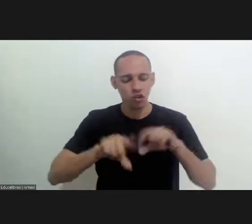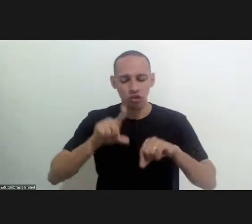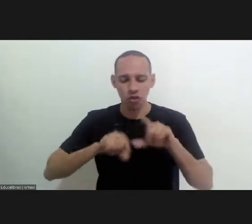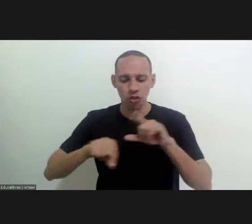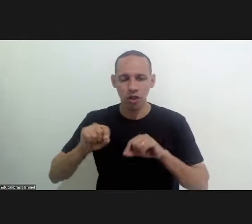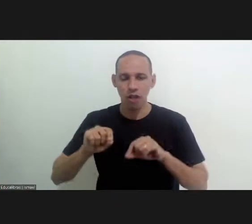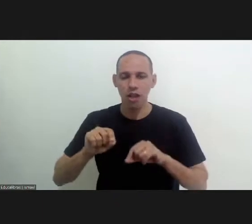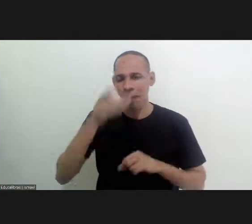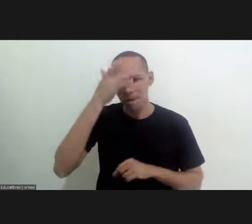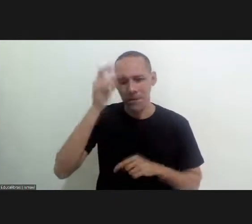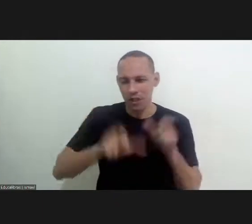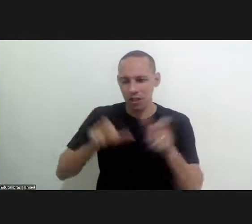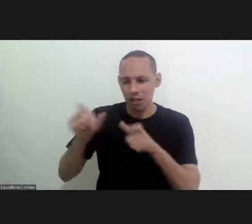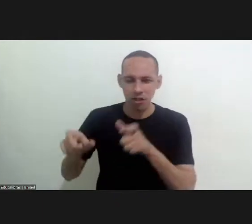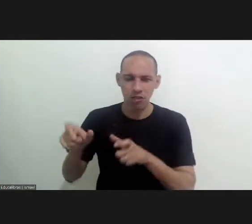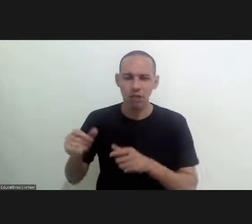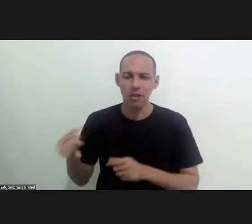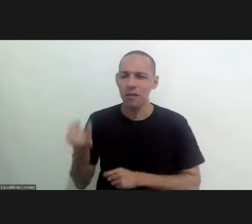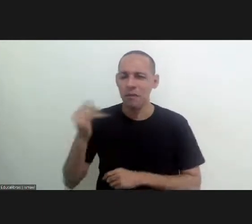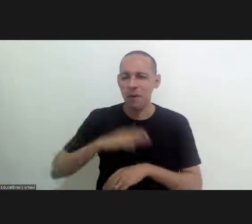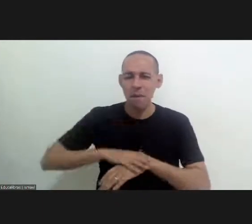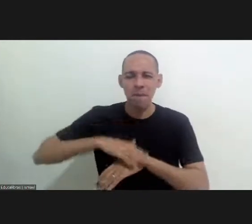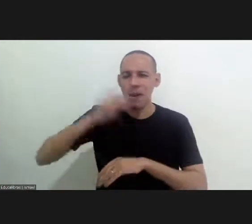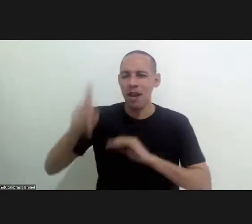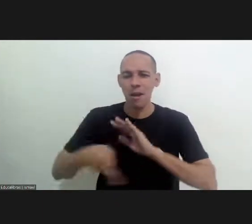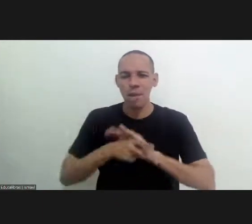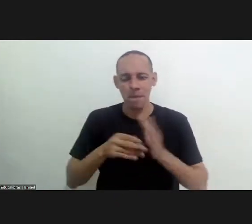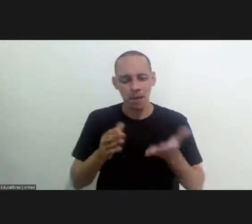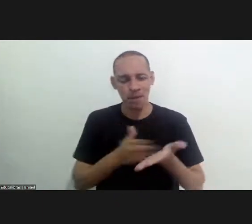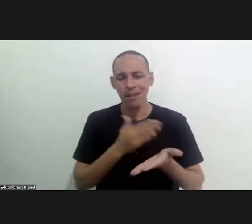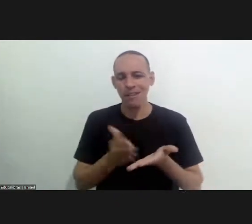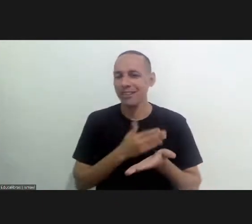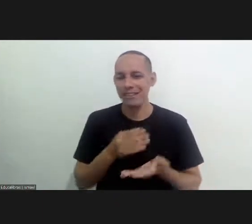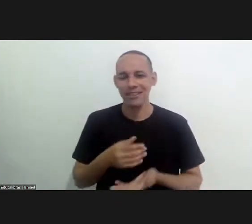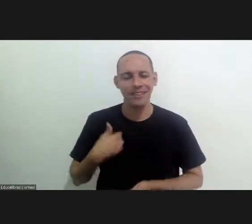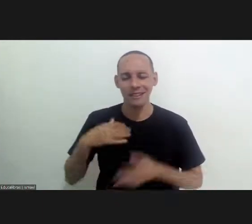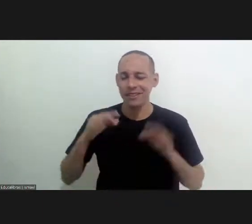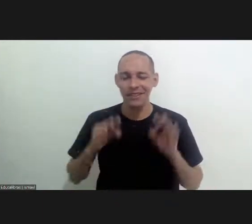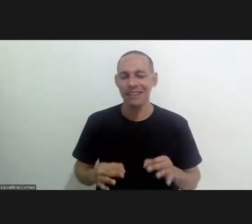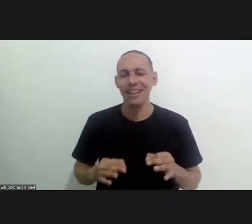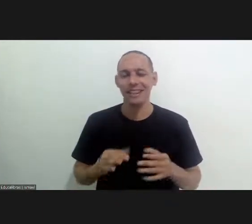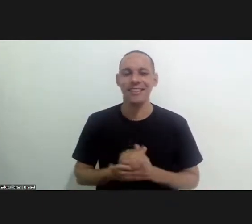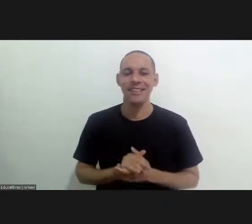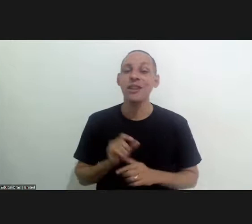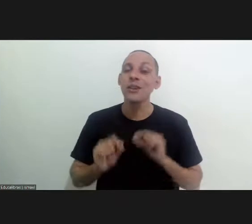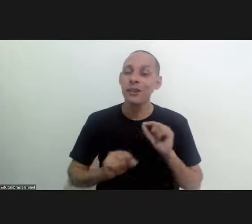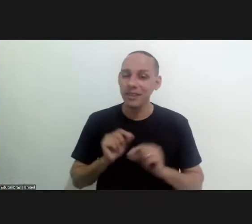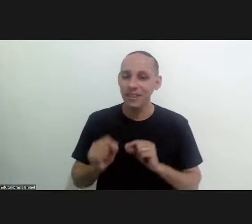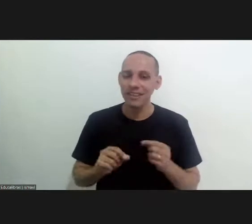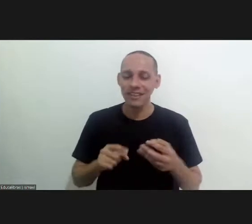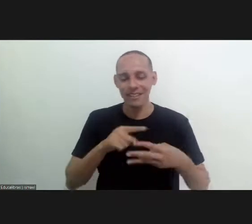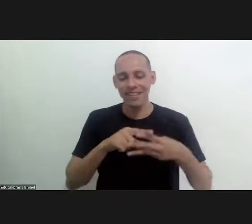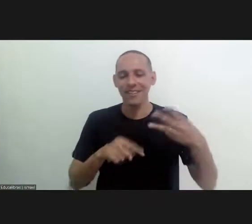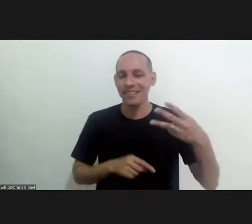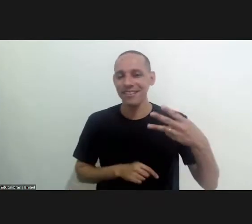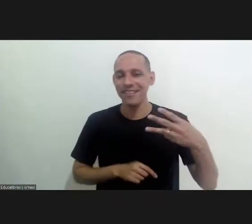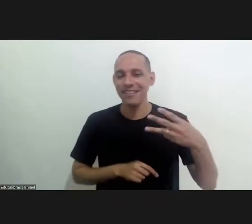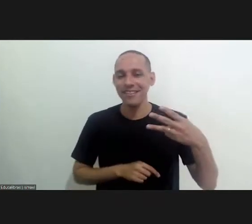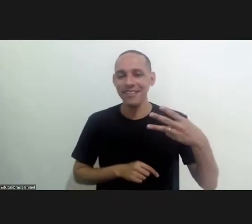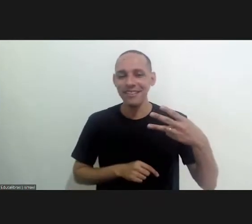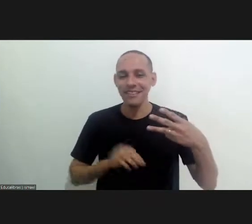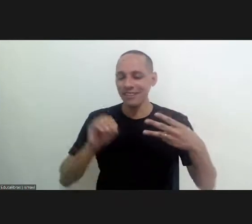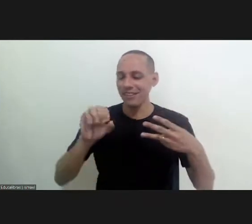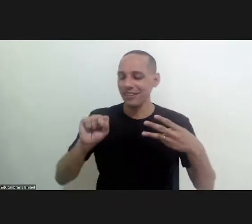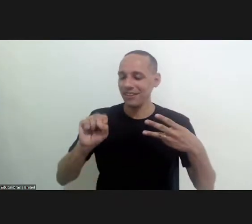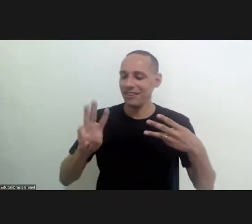the most important characters for the journal i have no question whatsoever but it would be